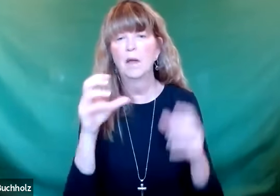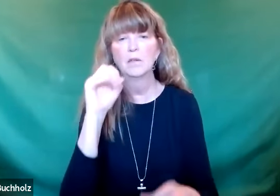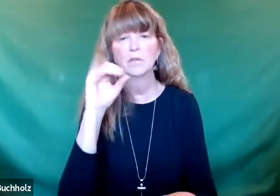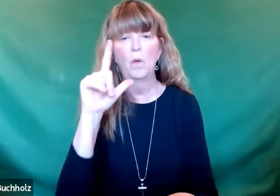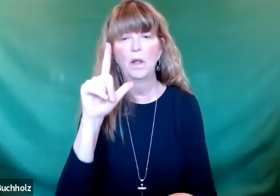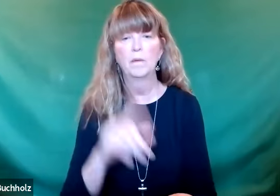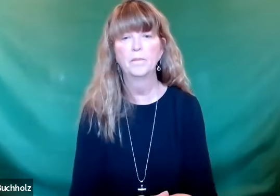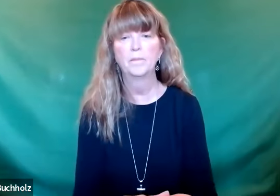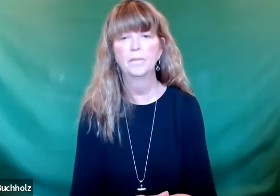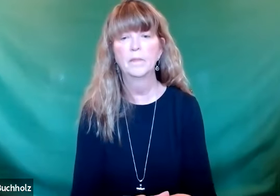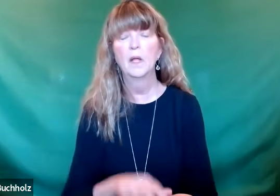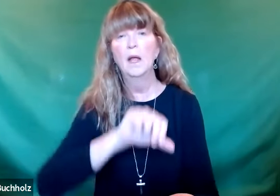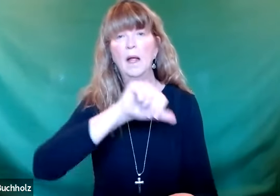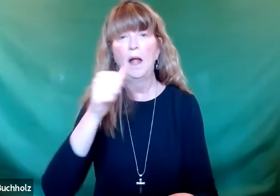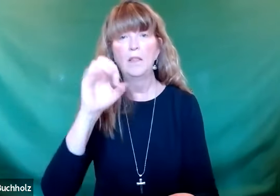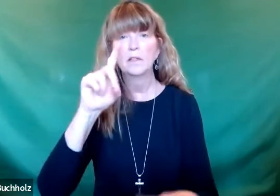died because there was not enough soil.